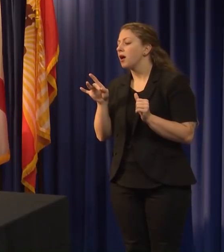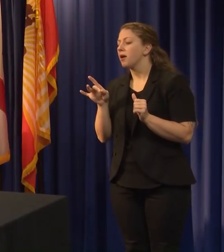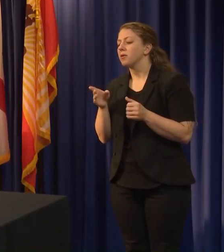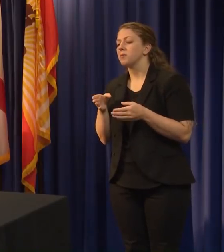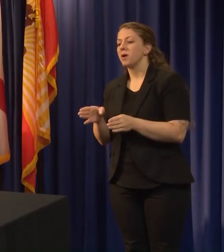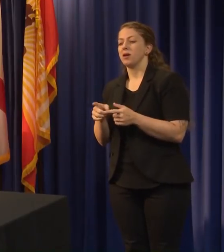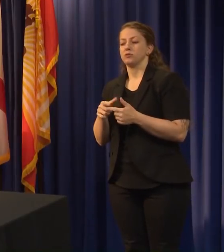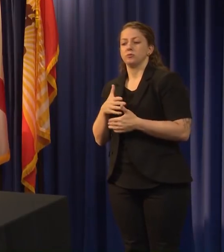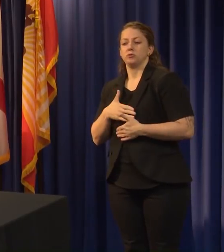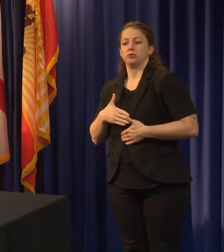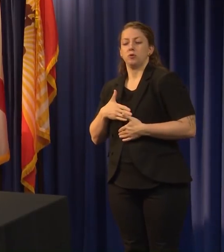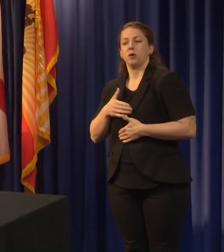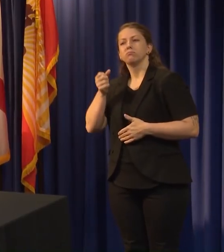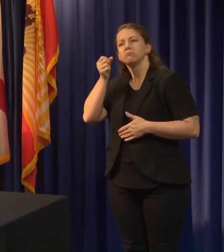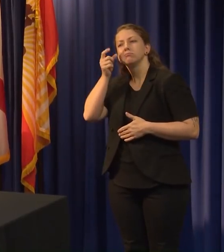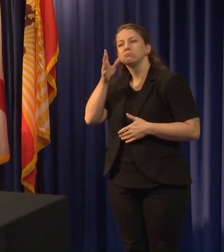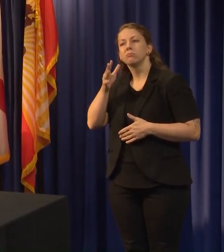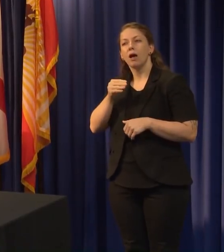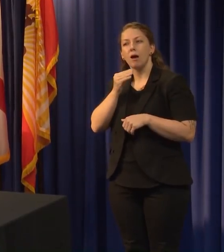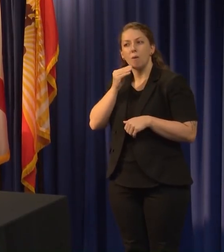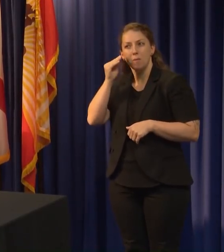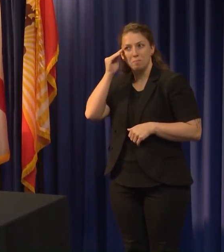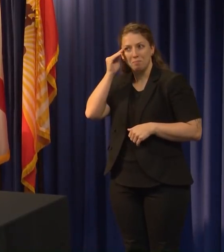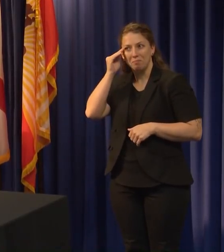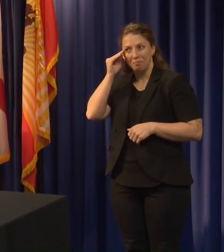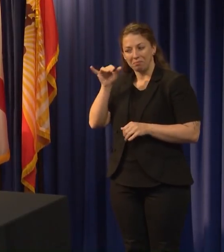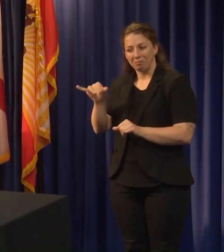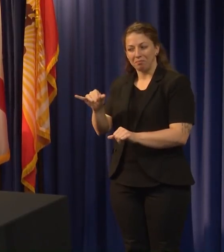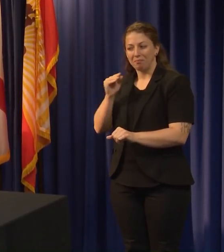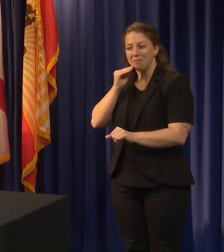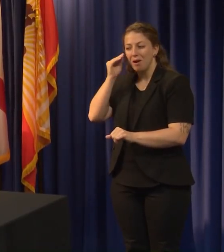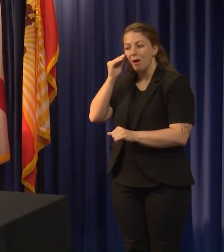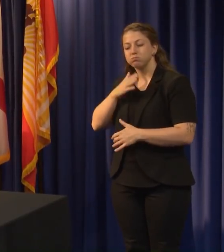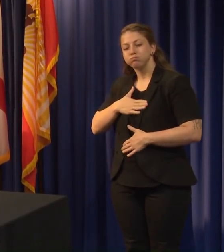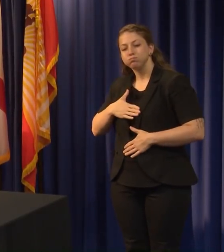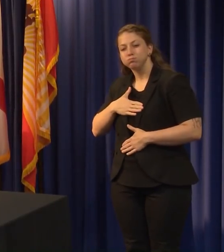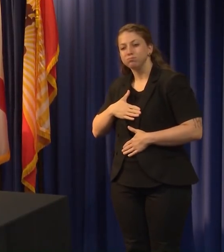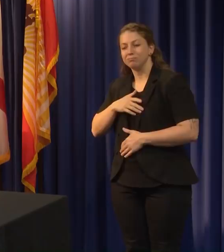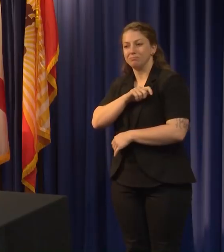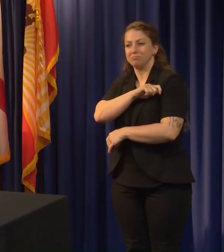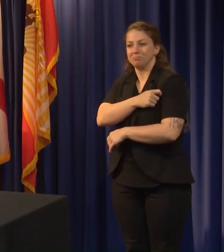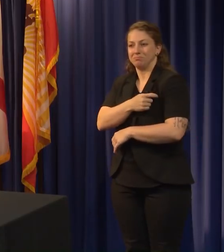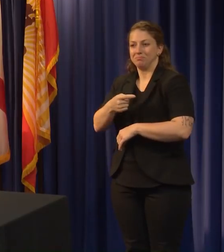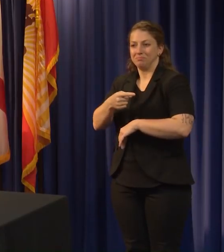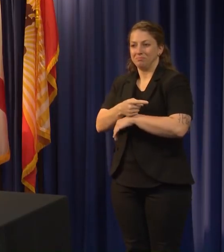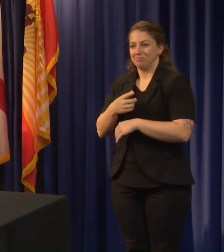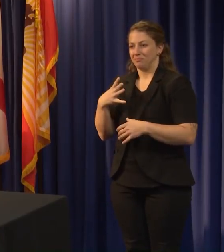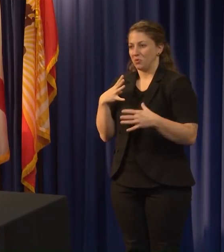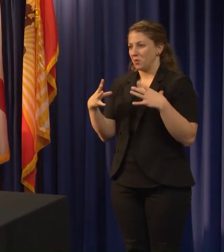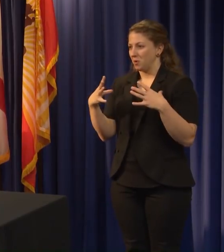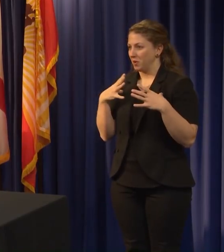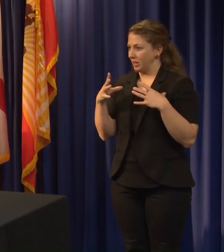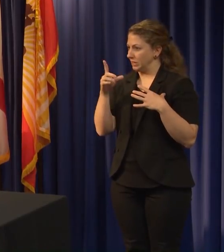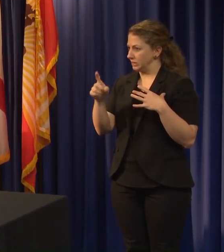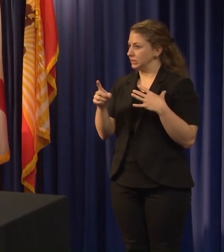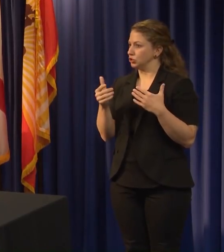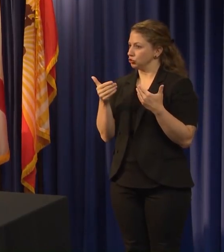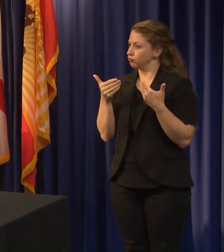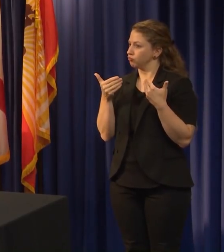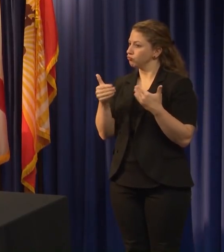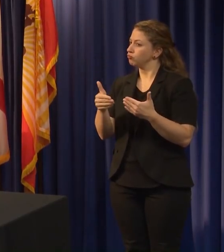but do it at your homes. We need to be practicing the distancing ourselves from people.